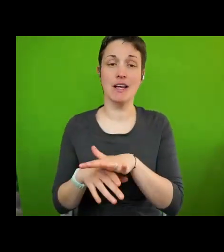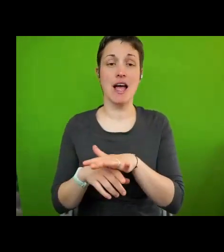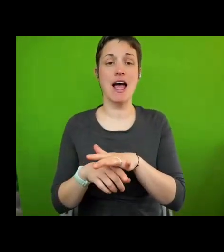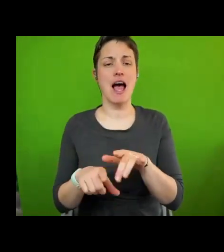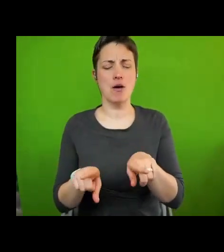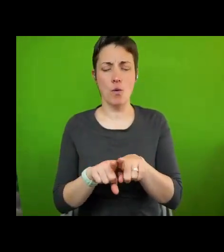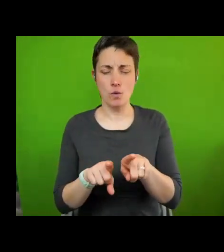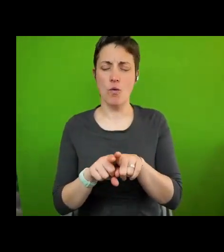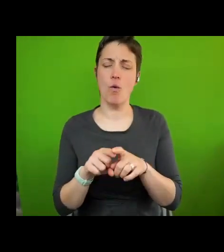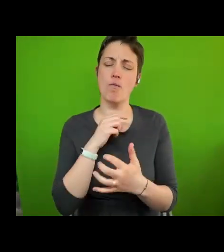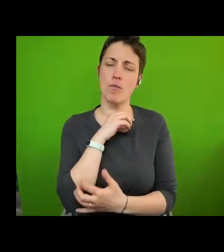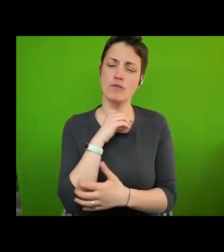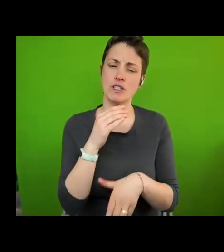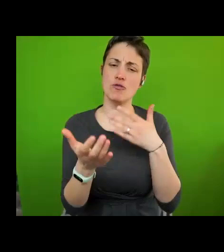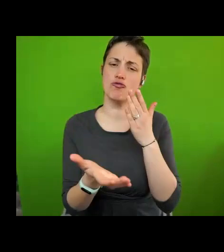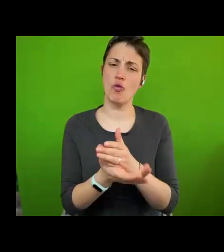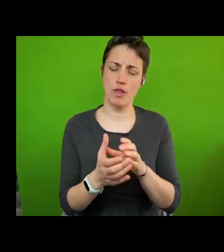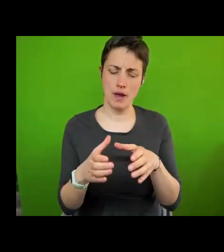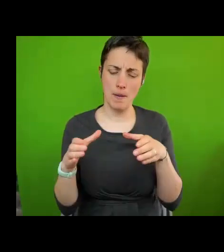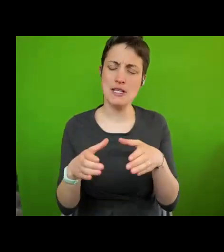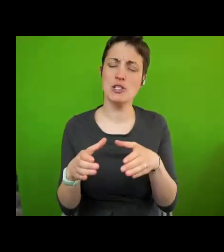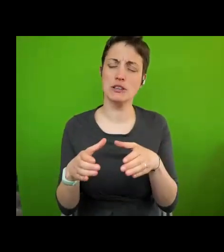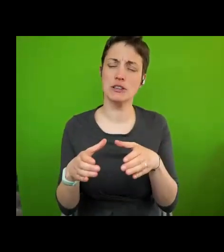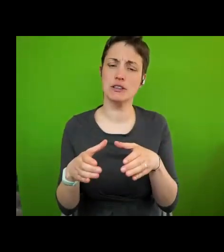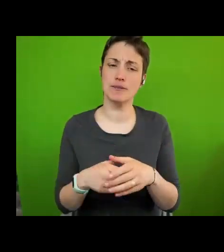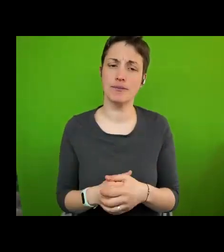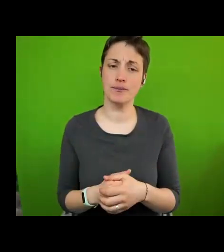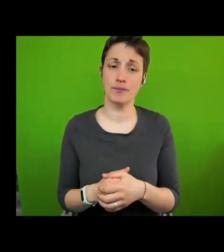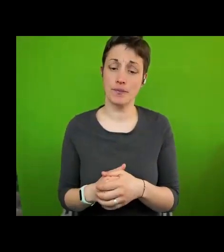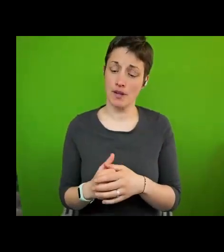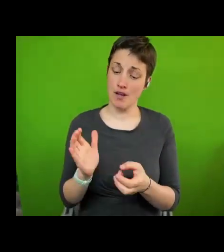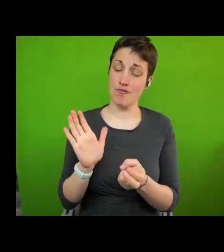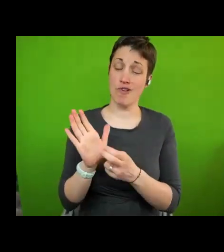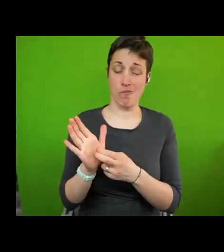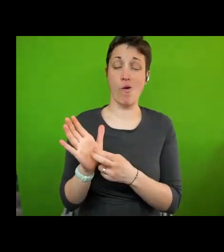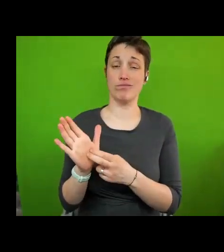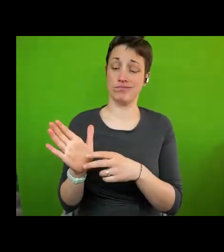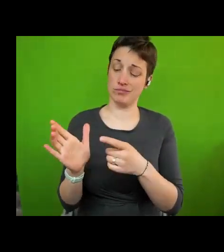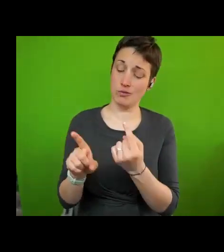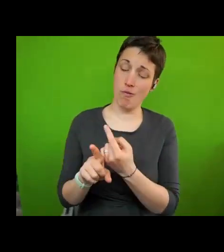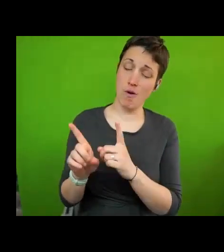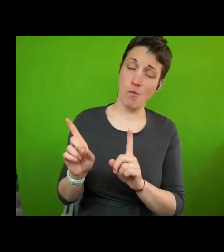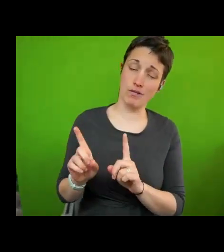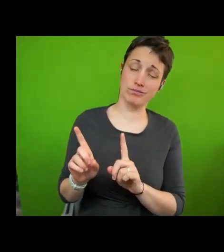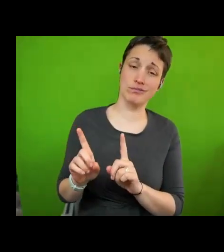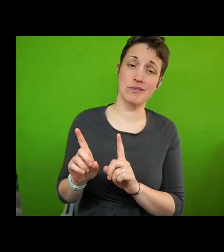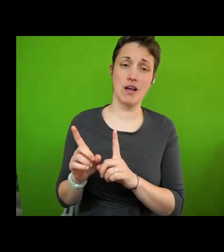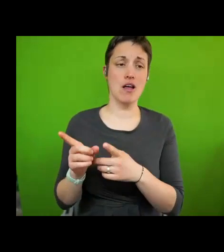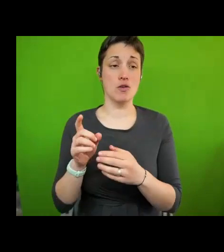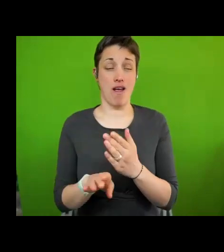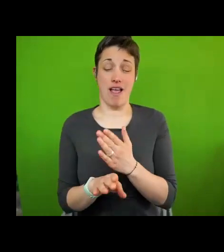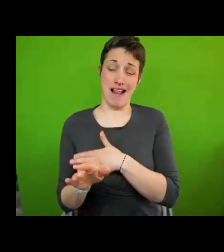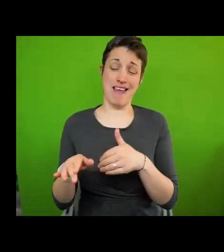Commission. With reference to challenges, the report documents the early effects of the cost of living